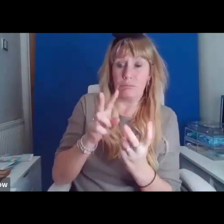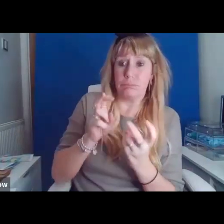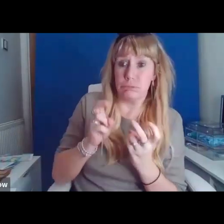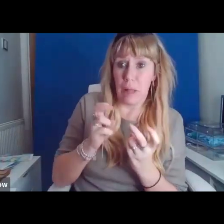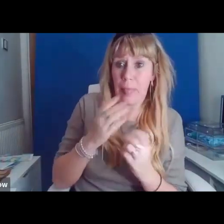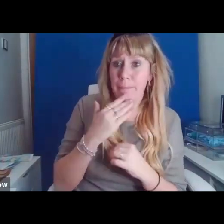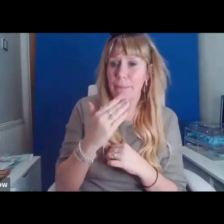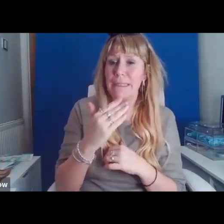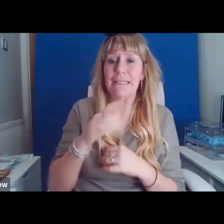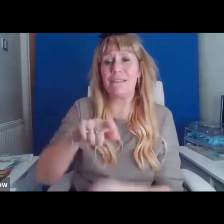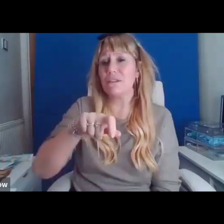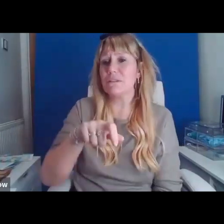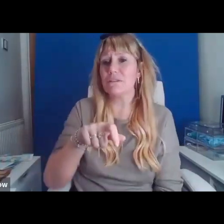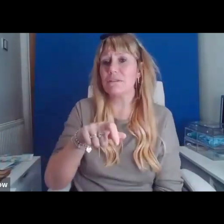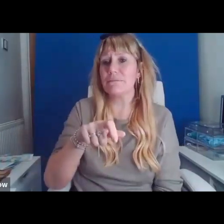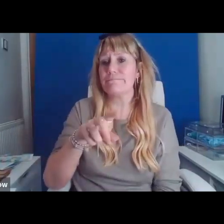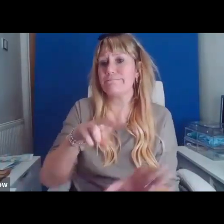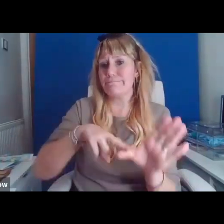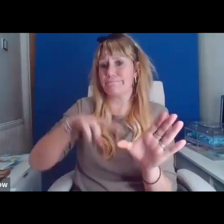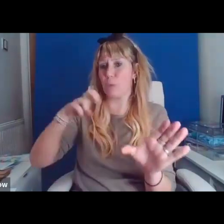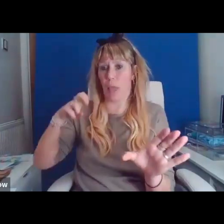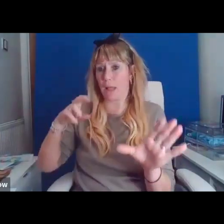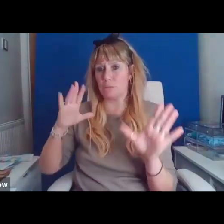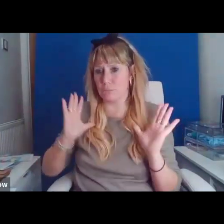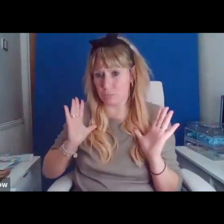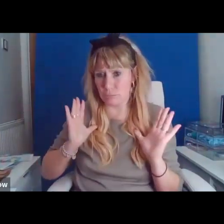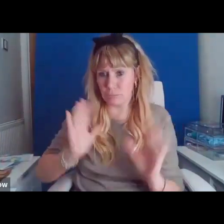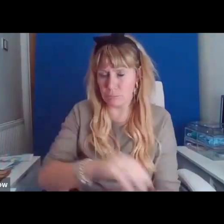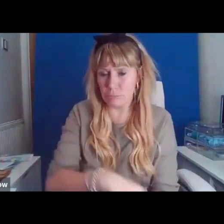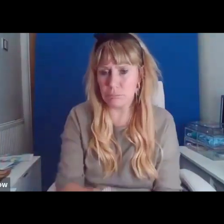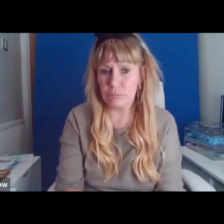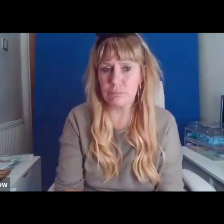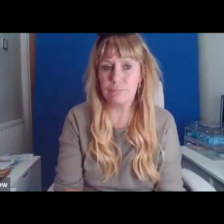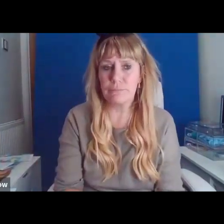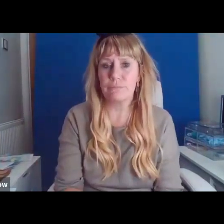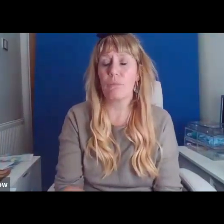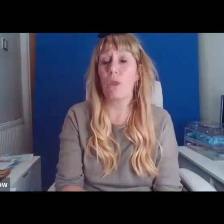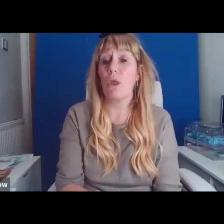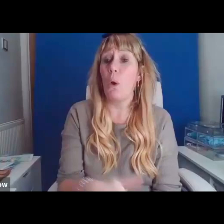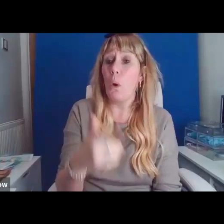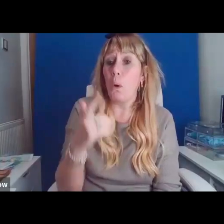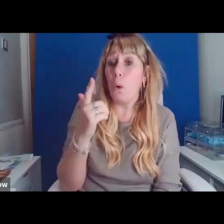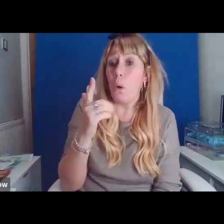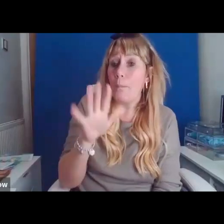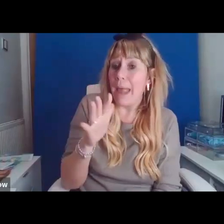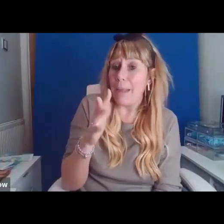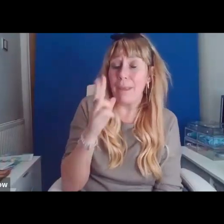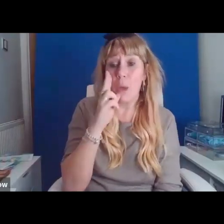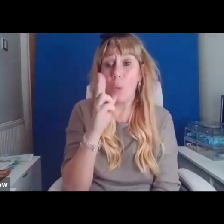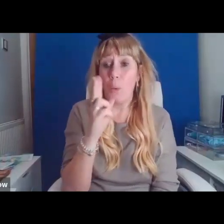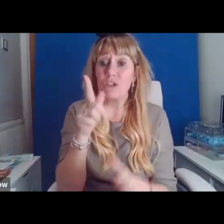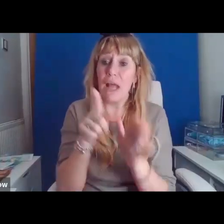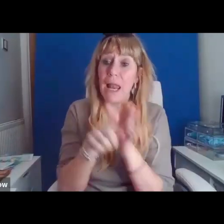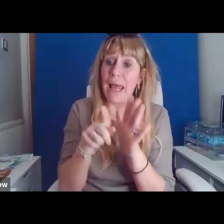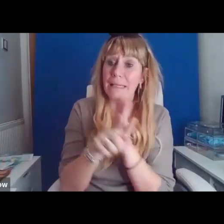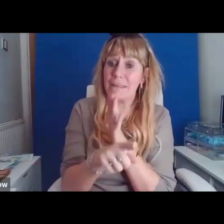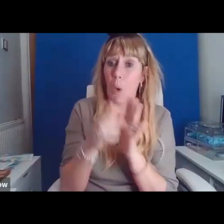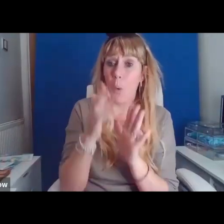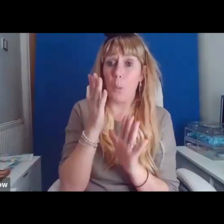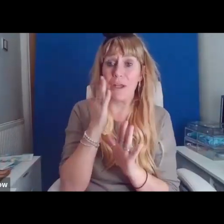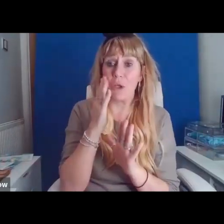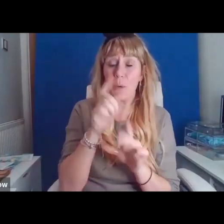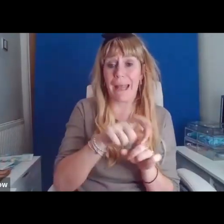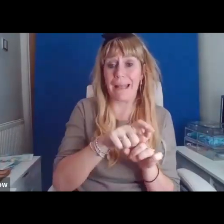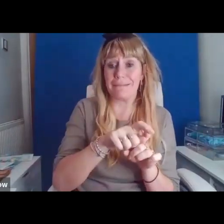switch off your sound temporarily or consider watching the event recording later instead when you can also fast forward.